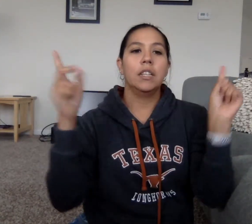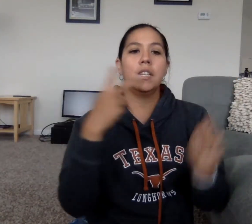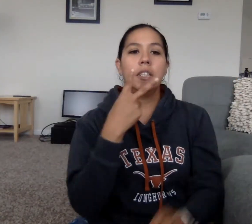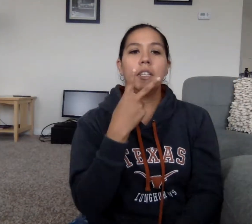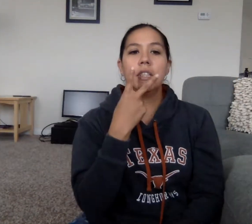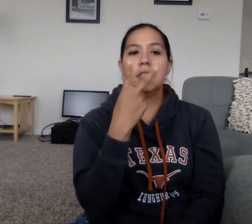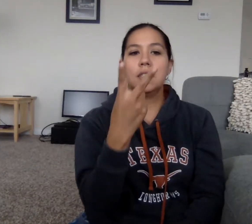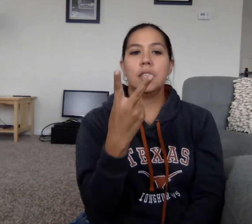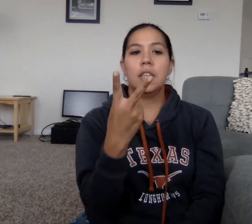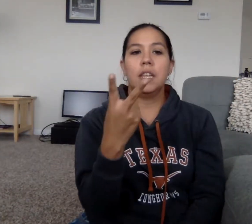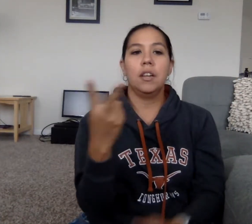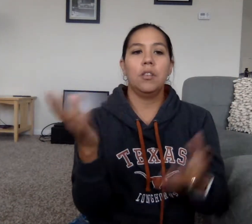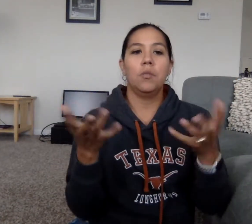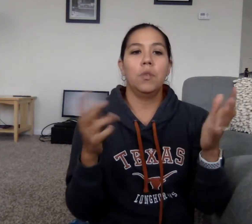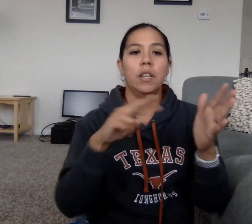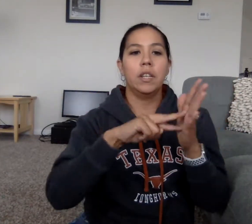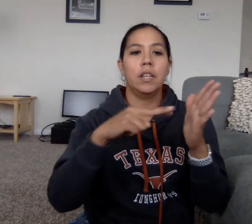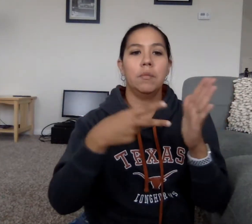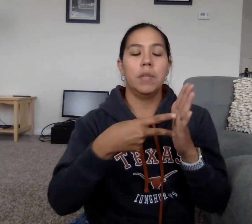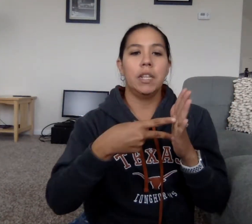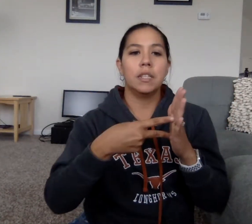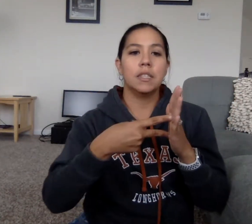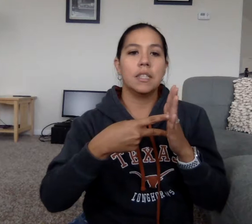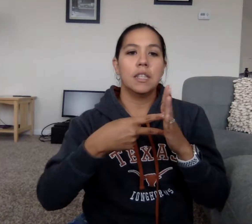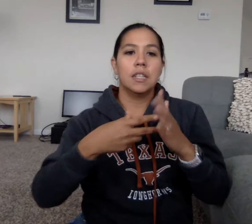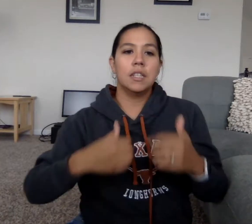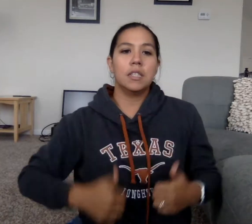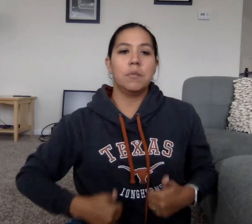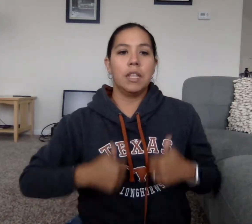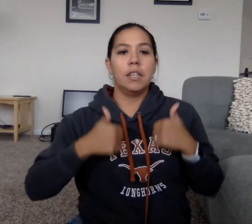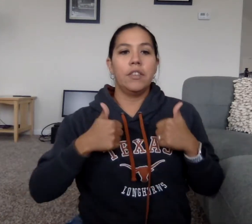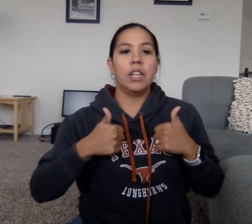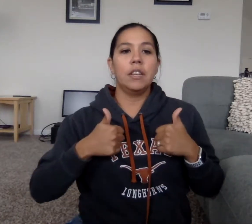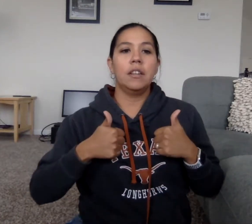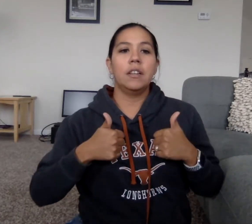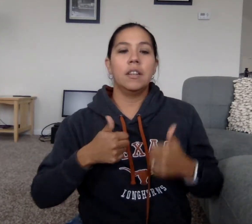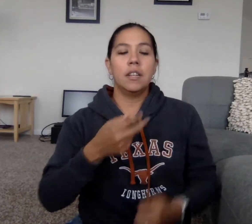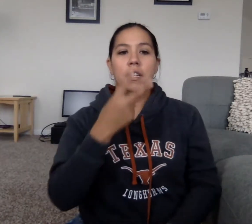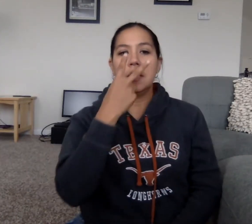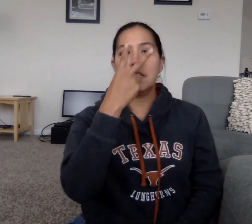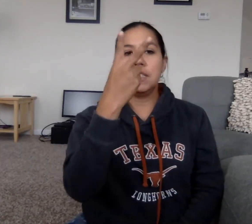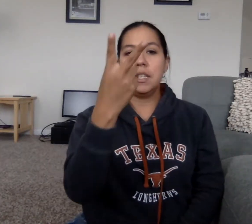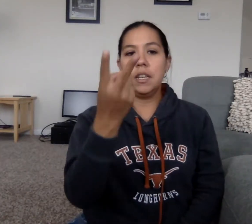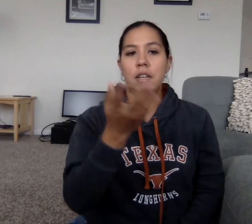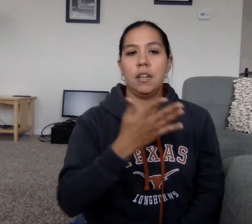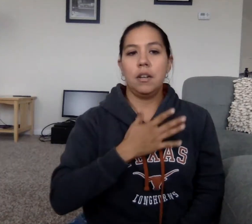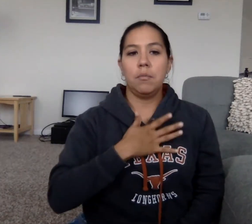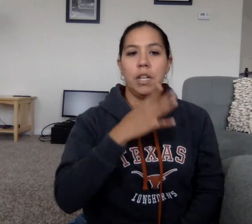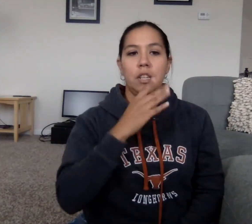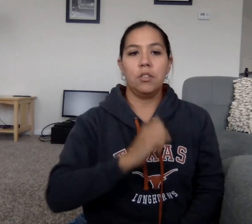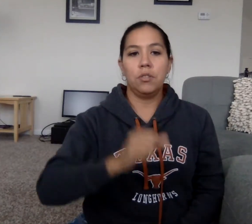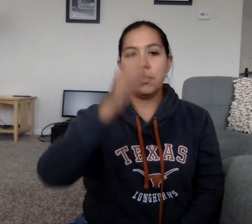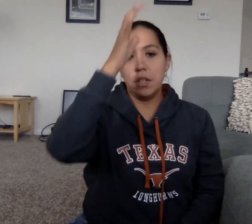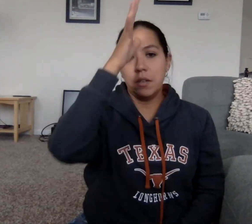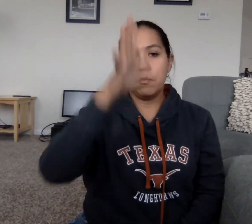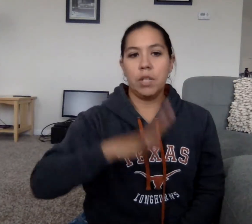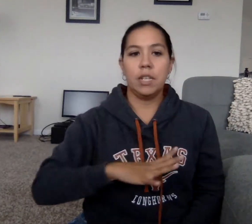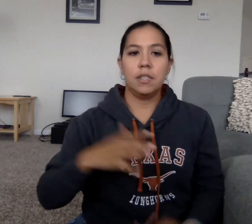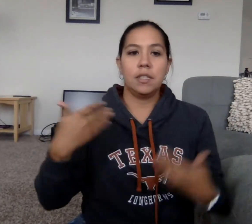see what it means to be living. See my old man's